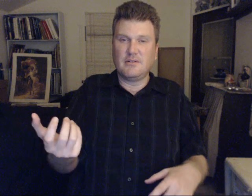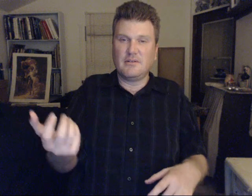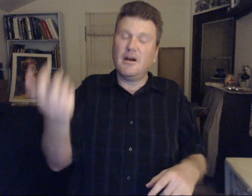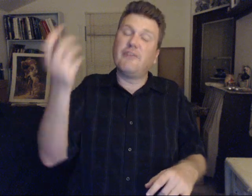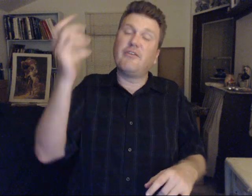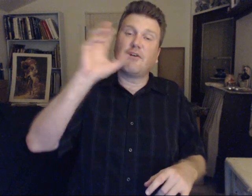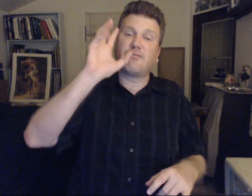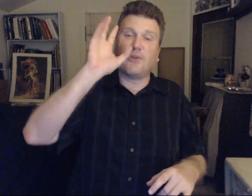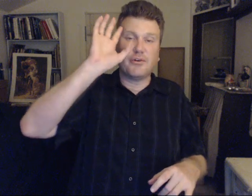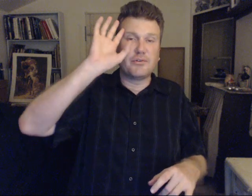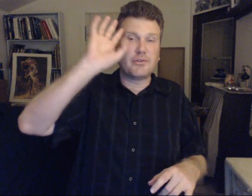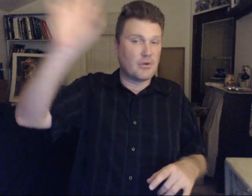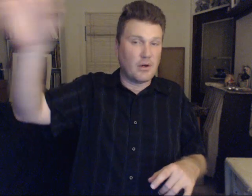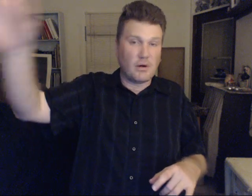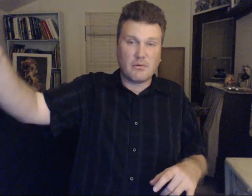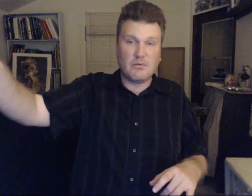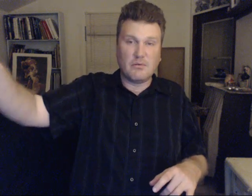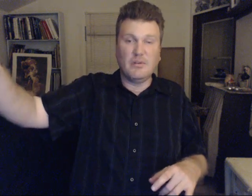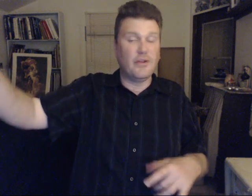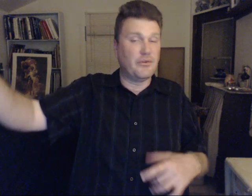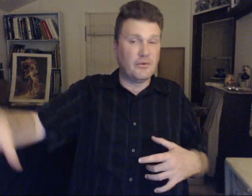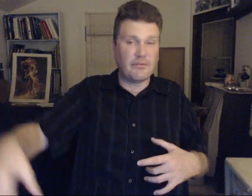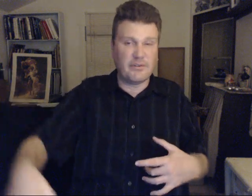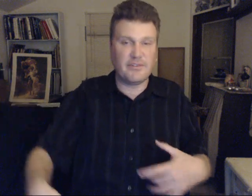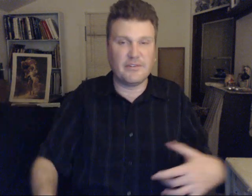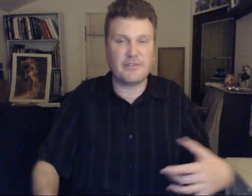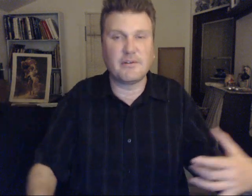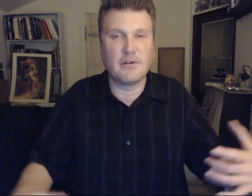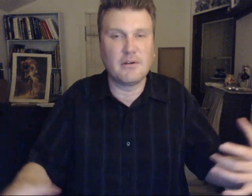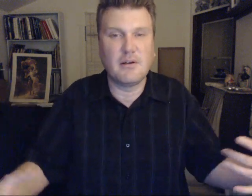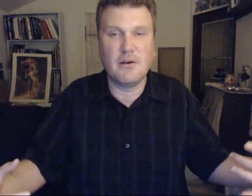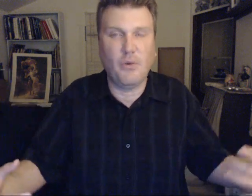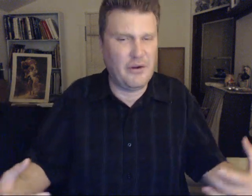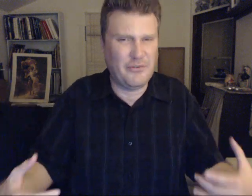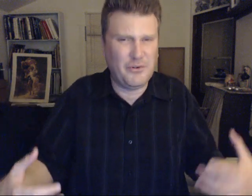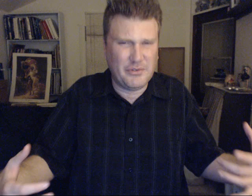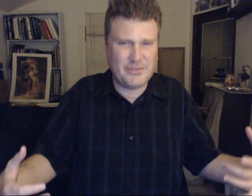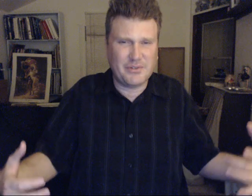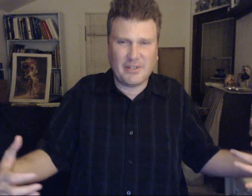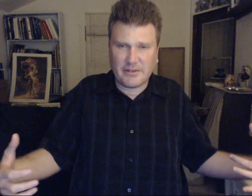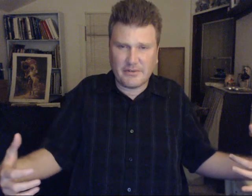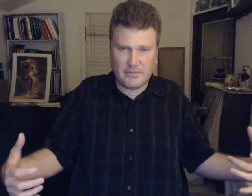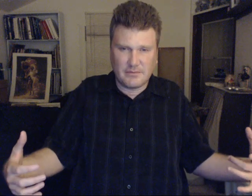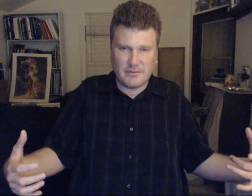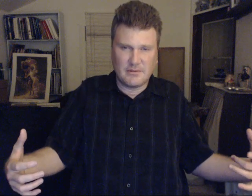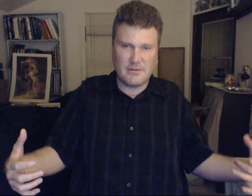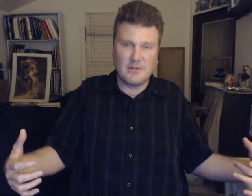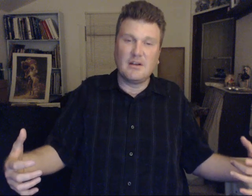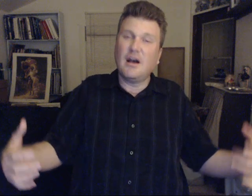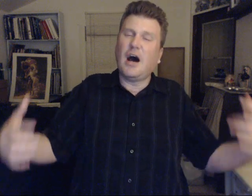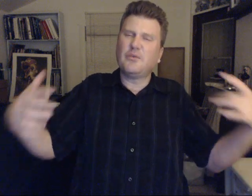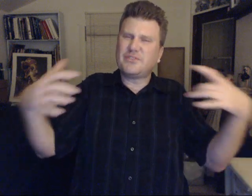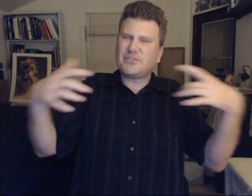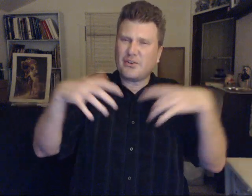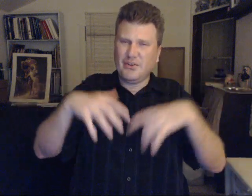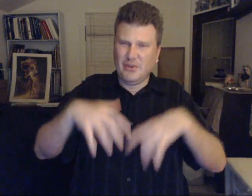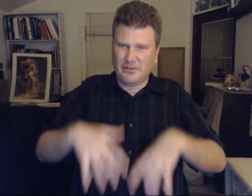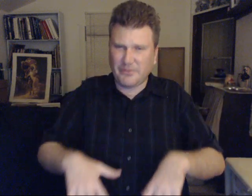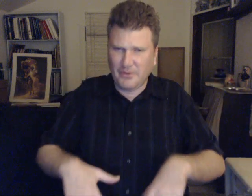Of how far you can go. The other universes. Wherever you wish to connect to. I would start here first.